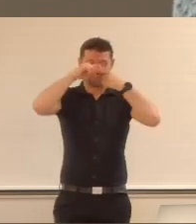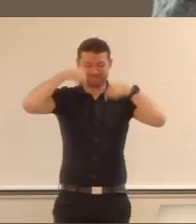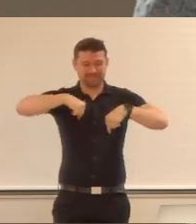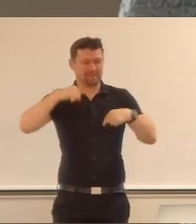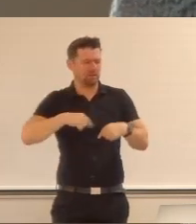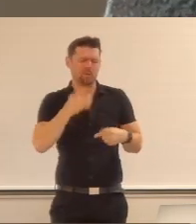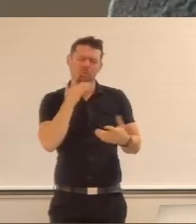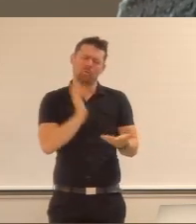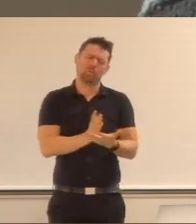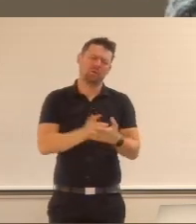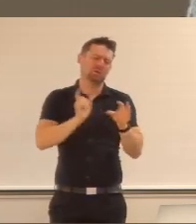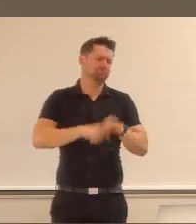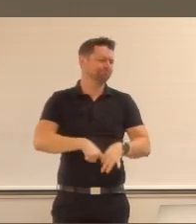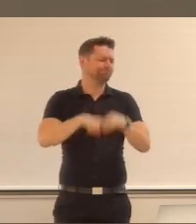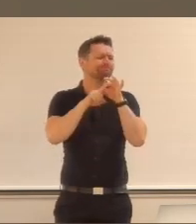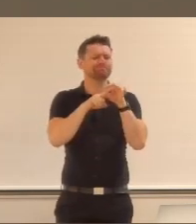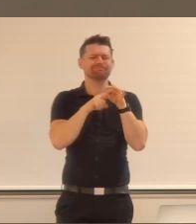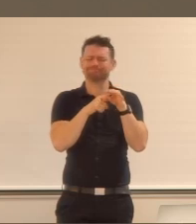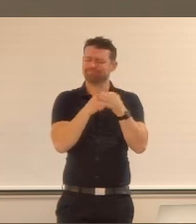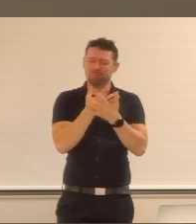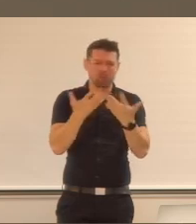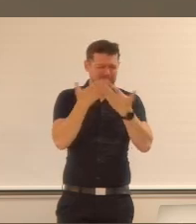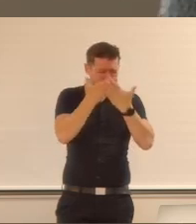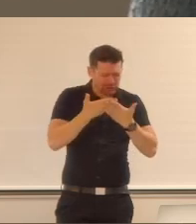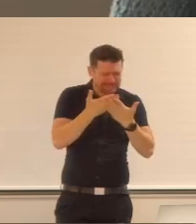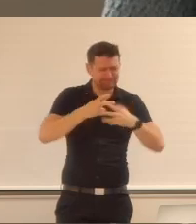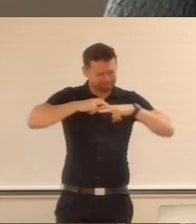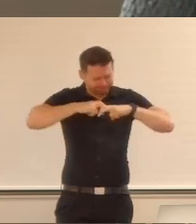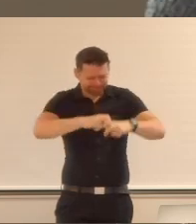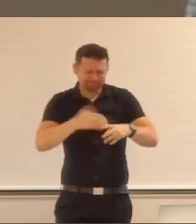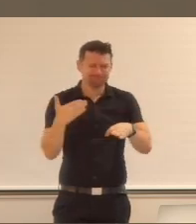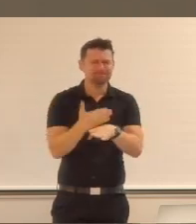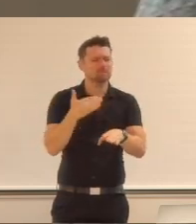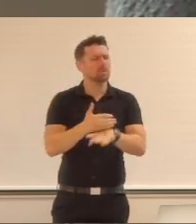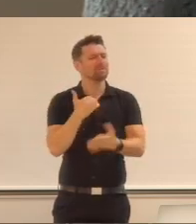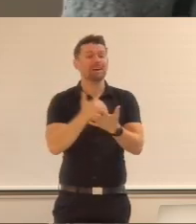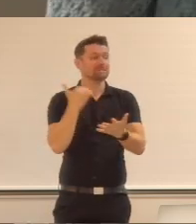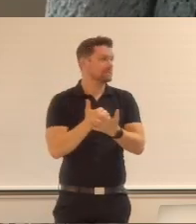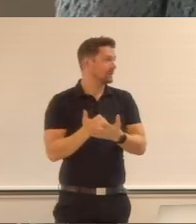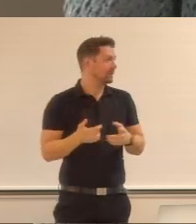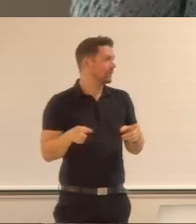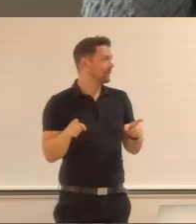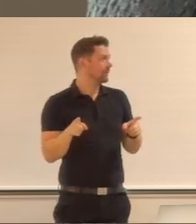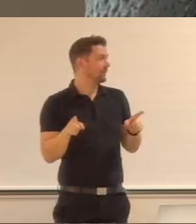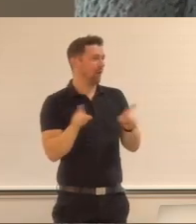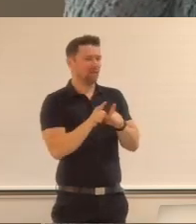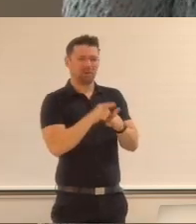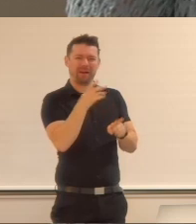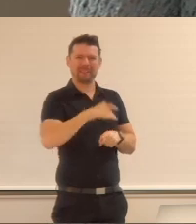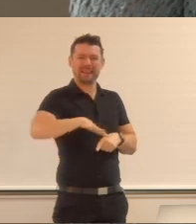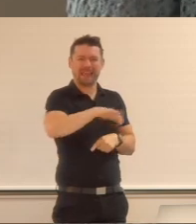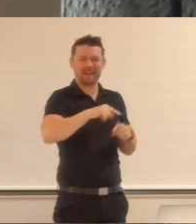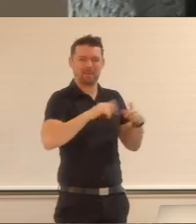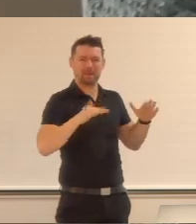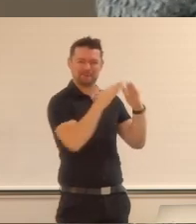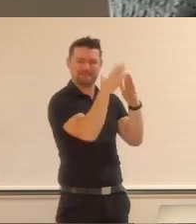high quality, um, studies and high quality work, fantastic organizations. And also there's the lake and the mountains, which, you know, like, that's